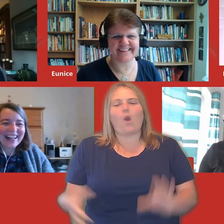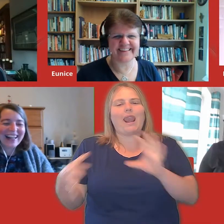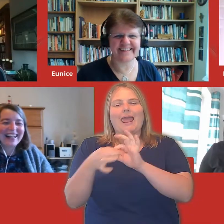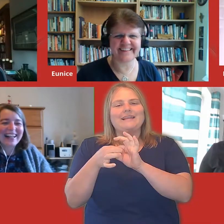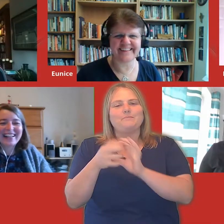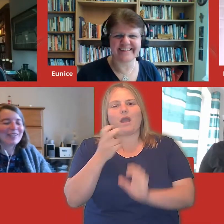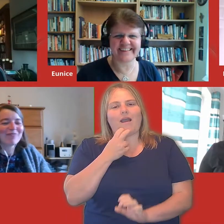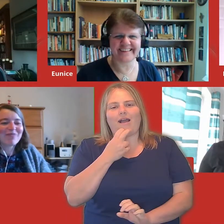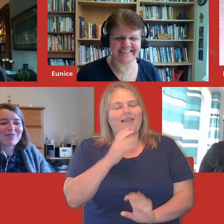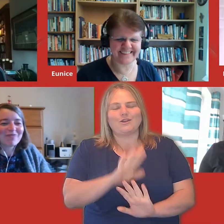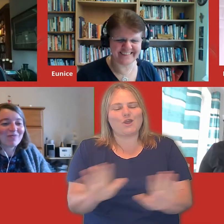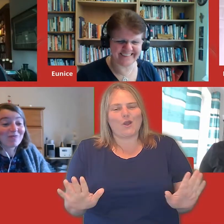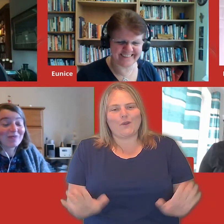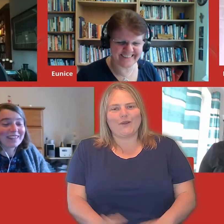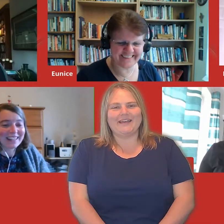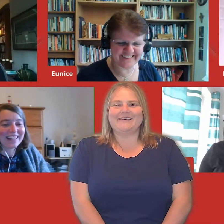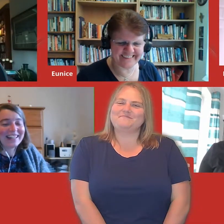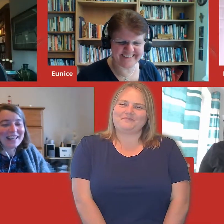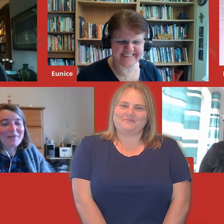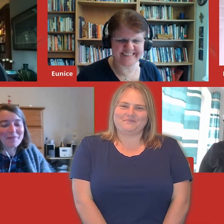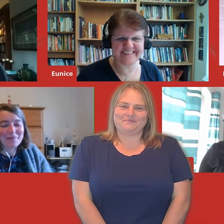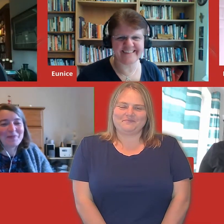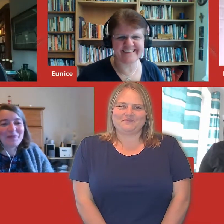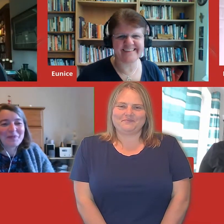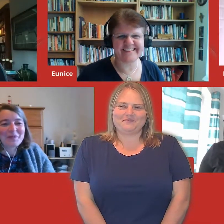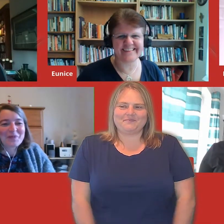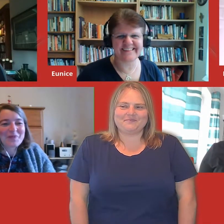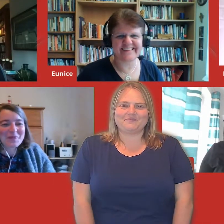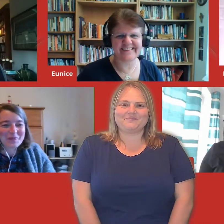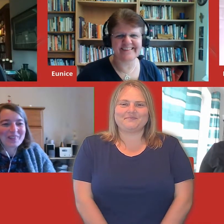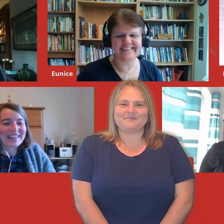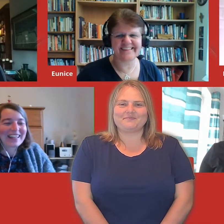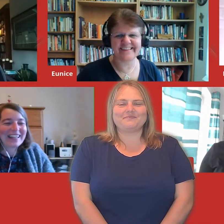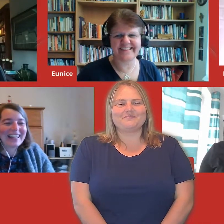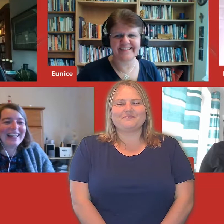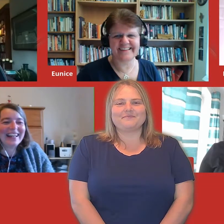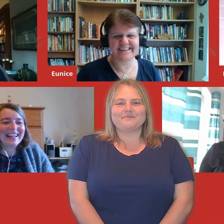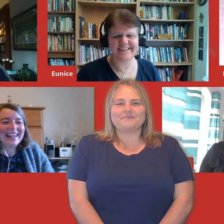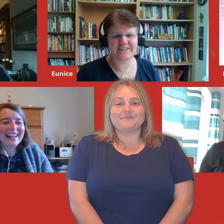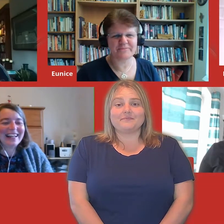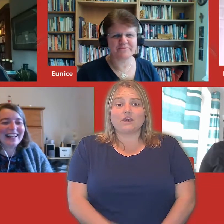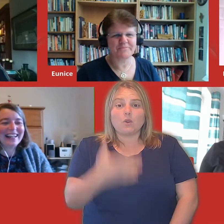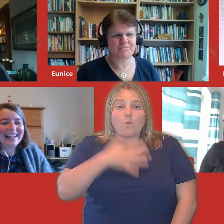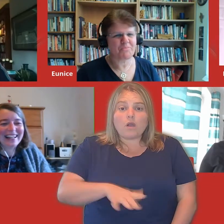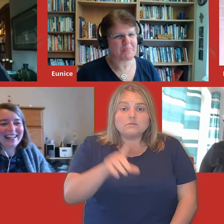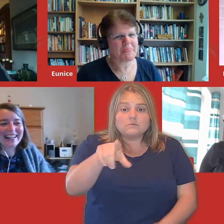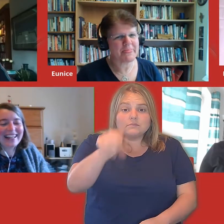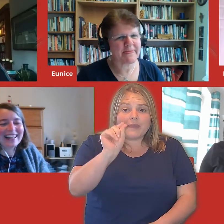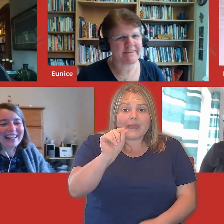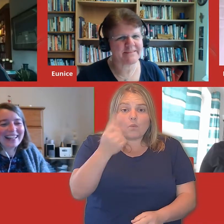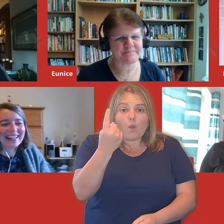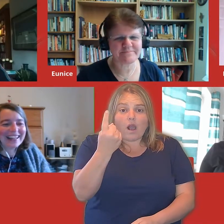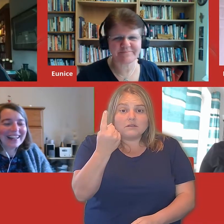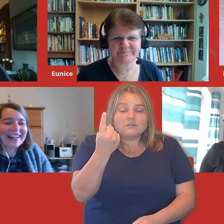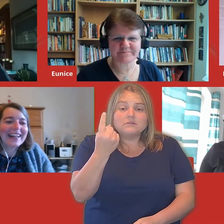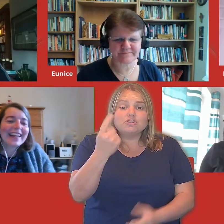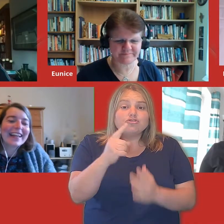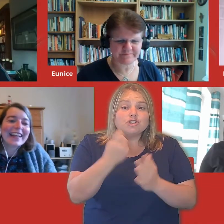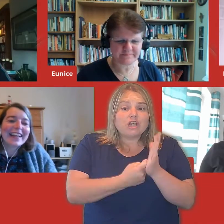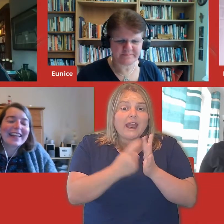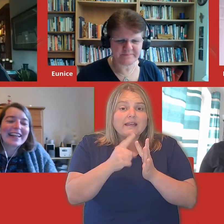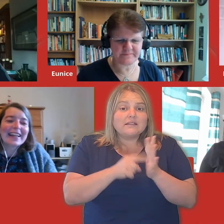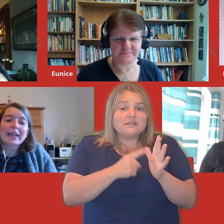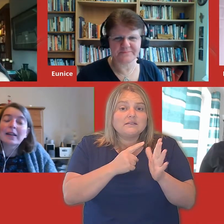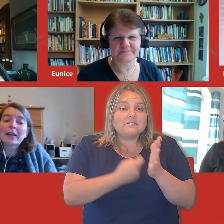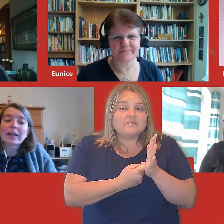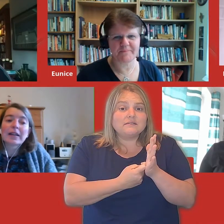Nothing to do with my uncle then. It's about a town in North Wales. Yeah. Right. Okay. All right. So are you voting for that one? Are you voting for number one, Jen?